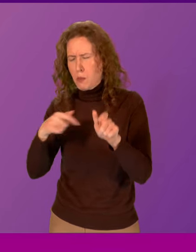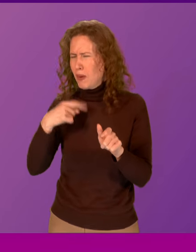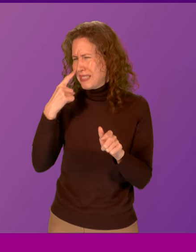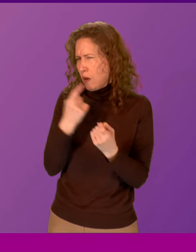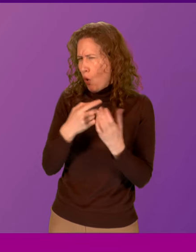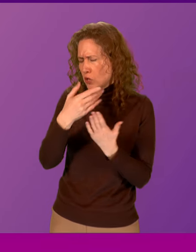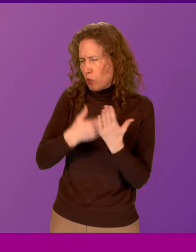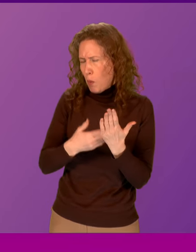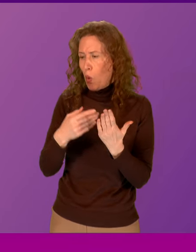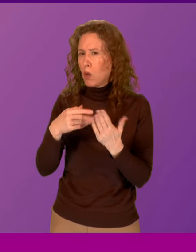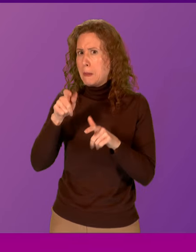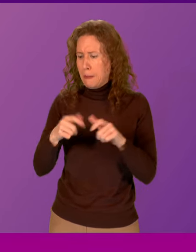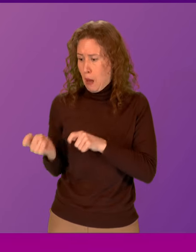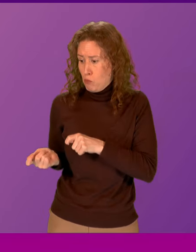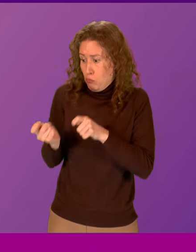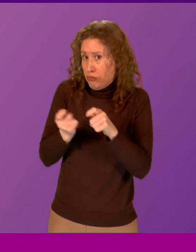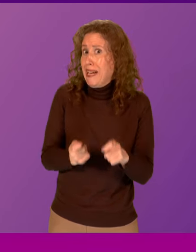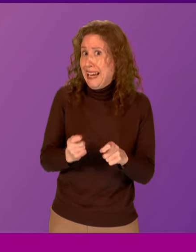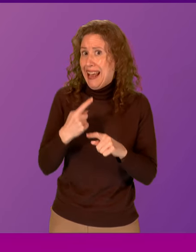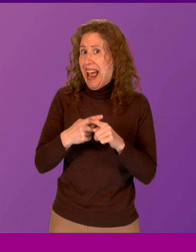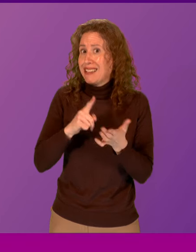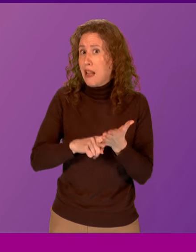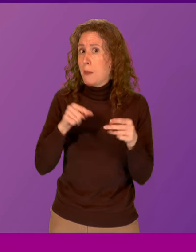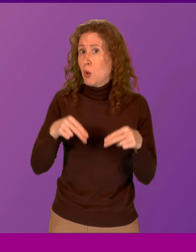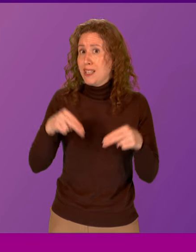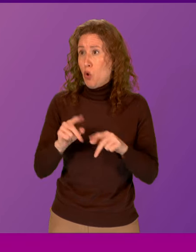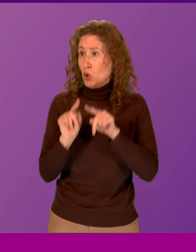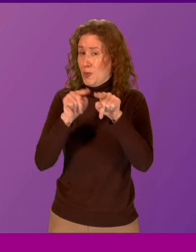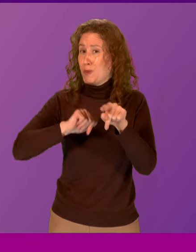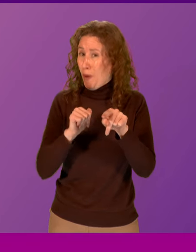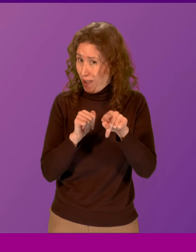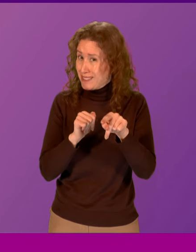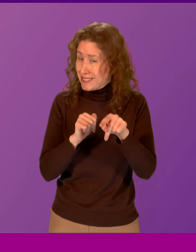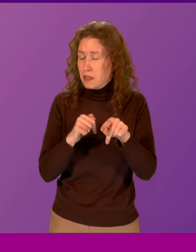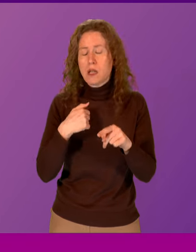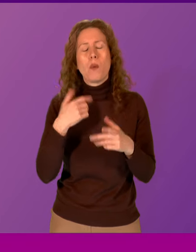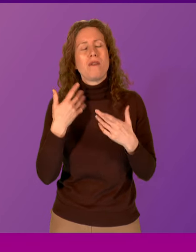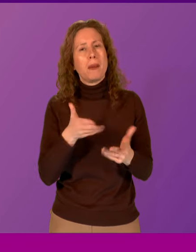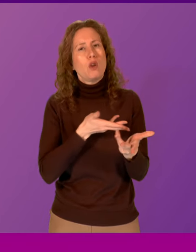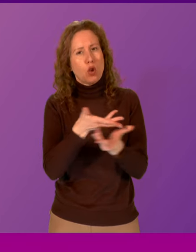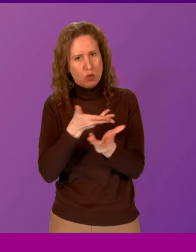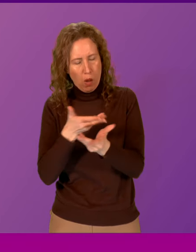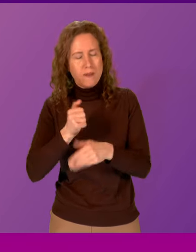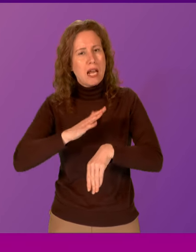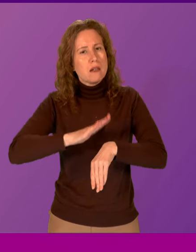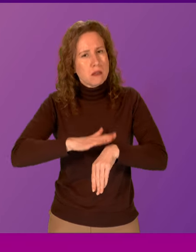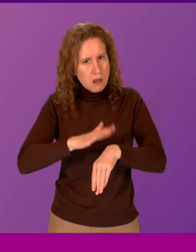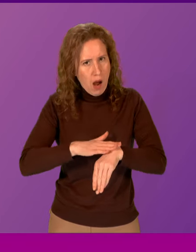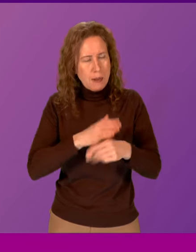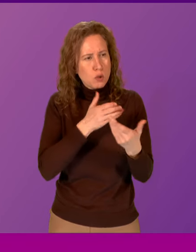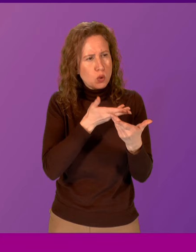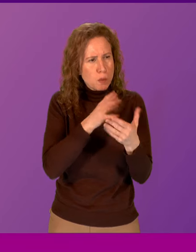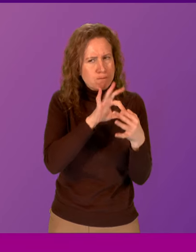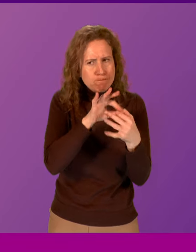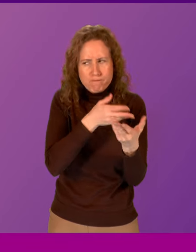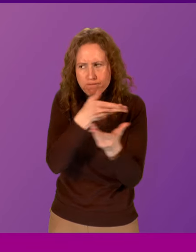number of people bringing their XL bully dogs over the border to Scotland. So we have consulted, we have taken time to engage,